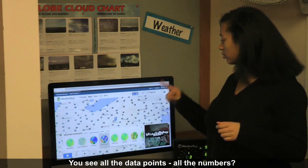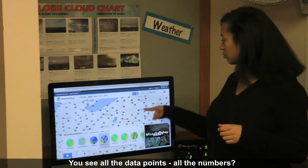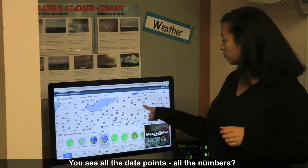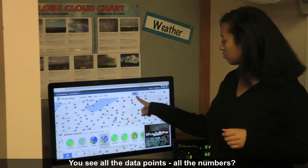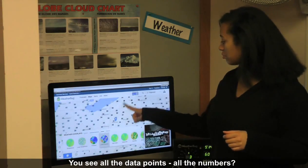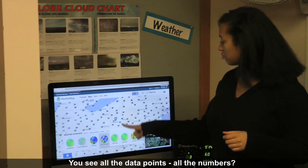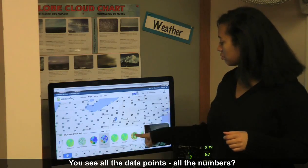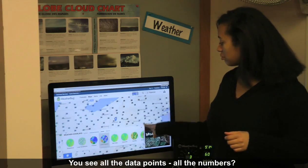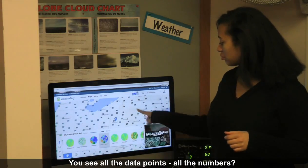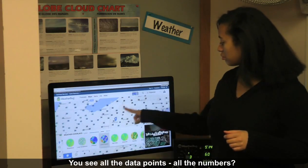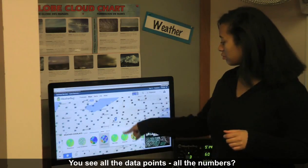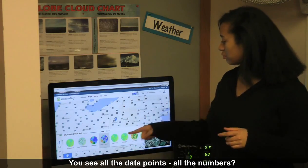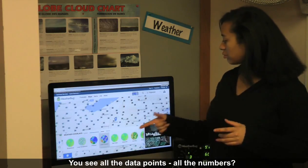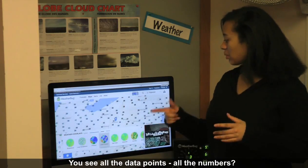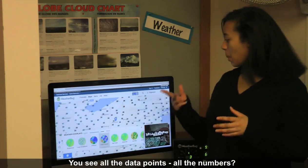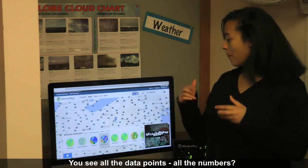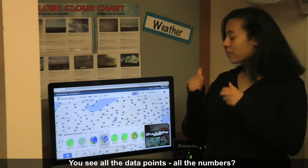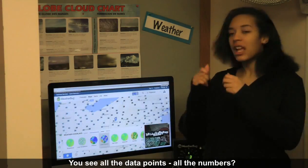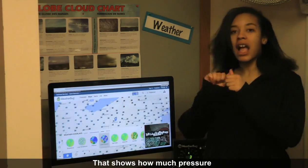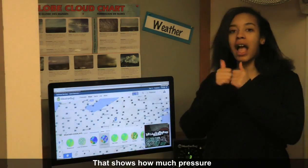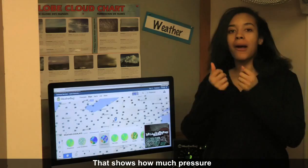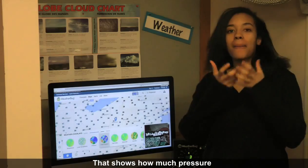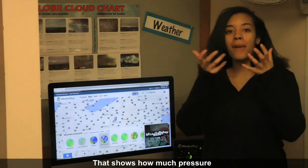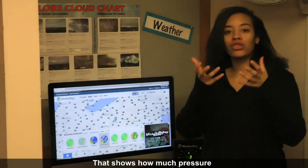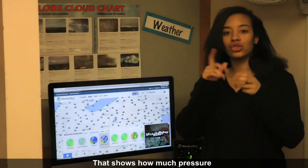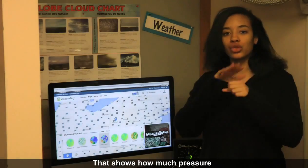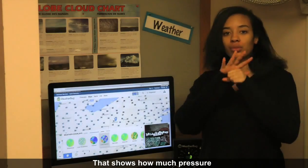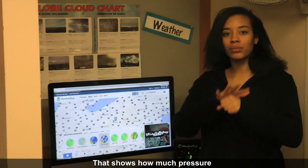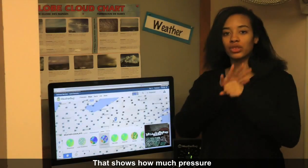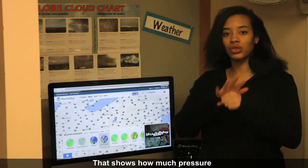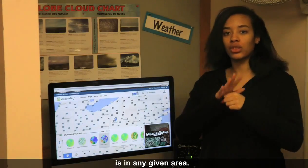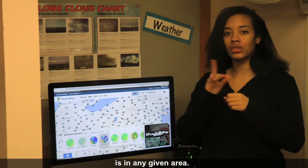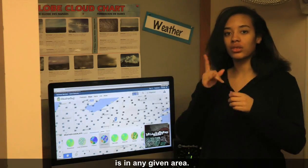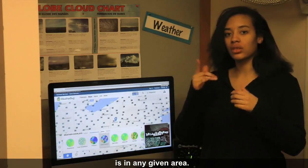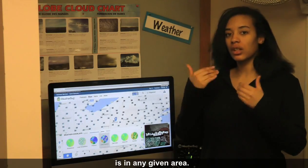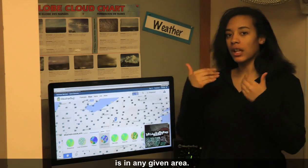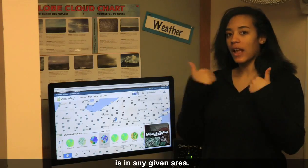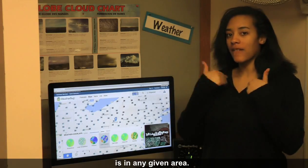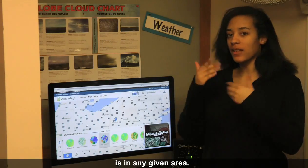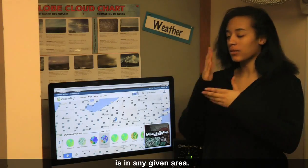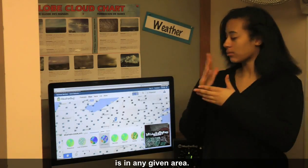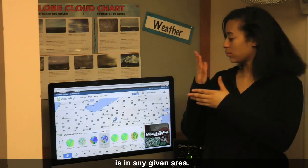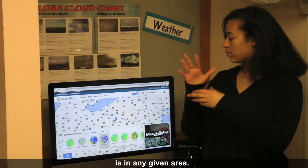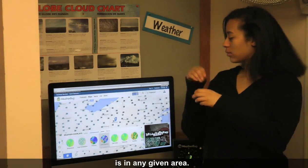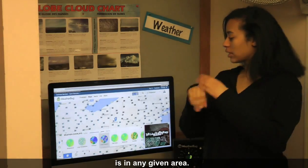You see all the data points, all the numbers? That shows how much pressure is in any given area.